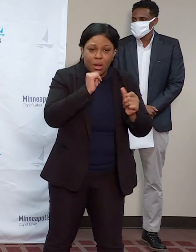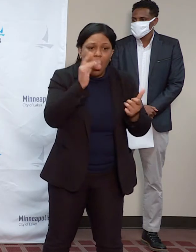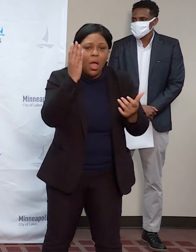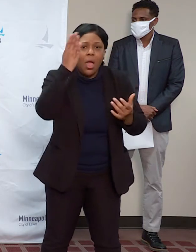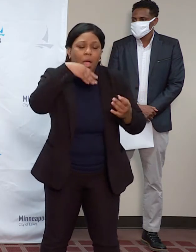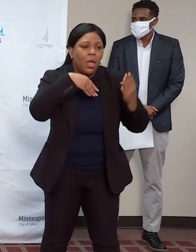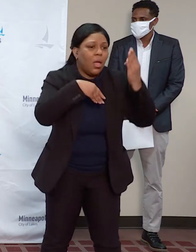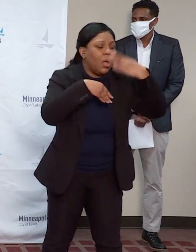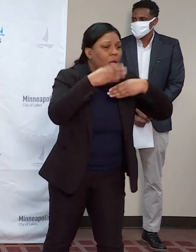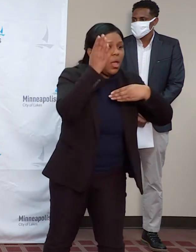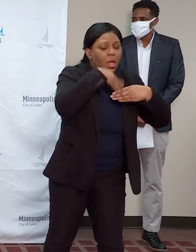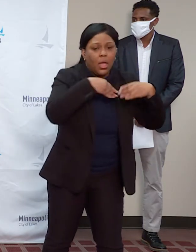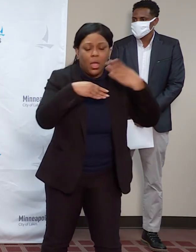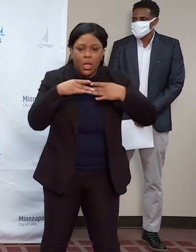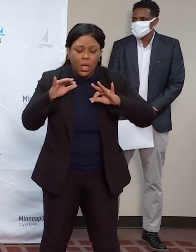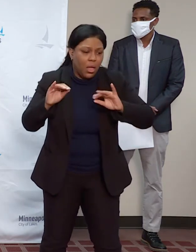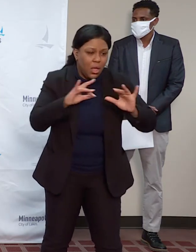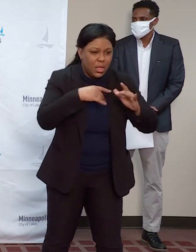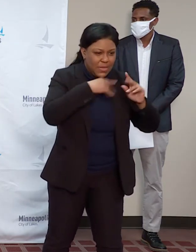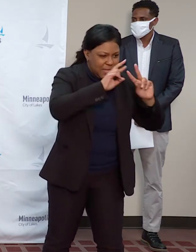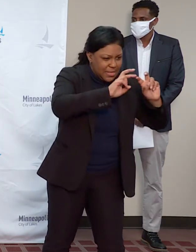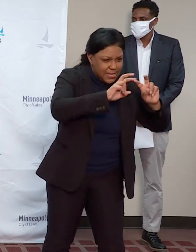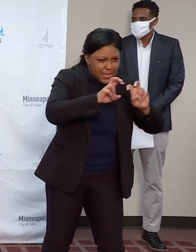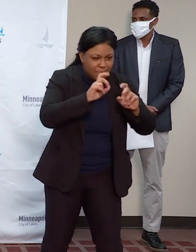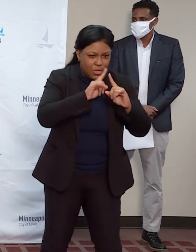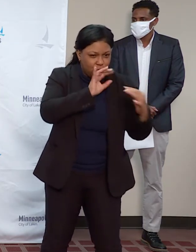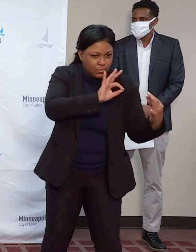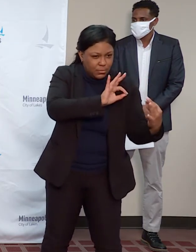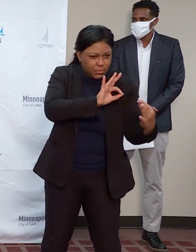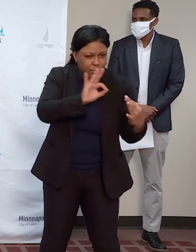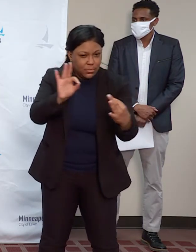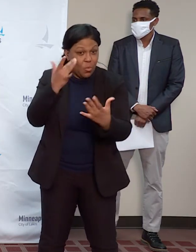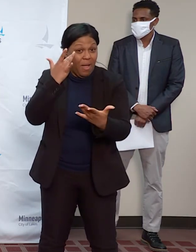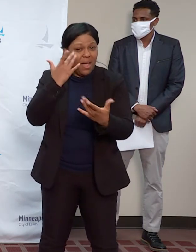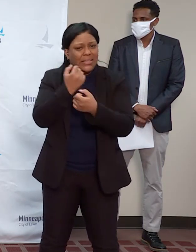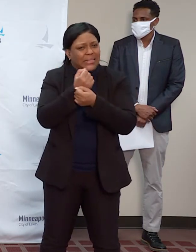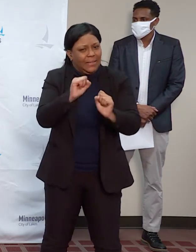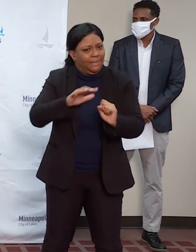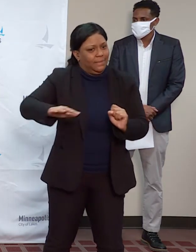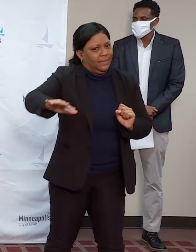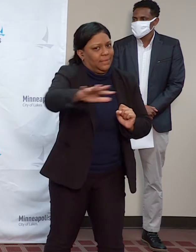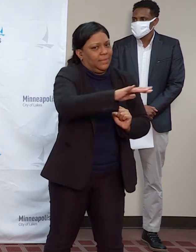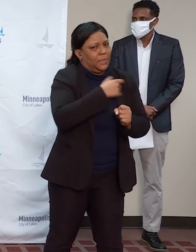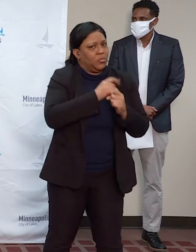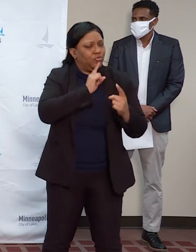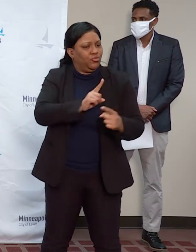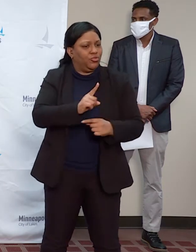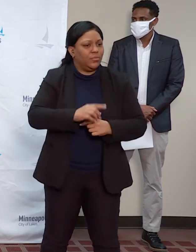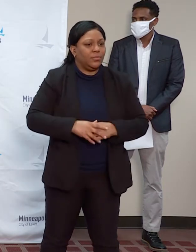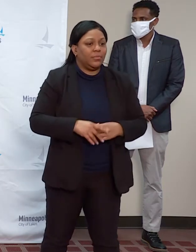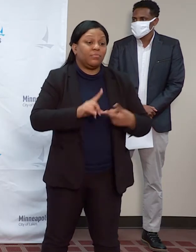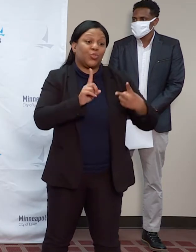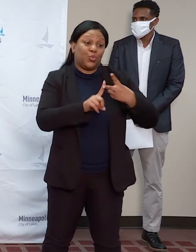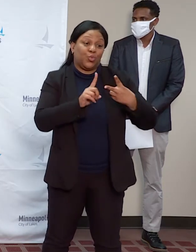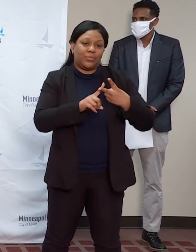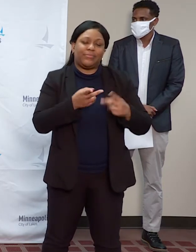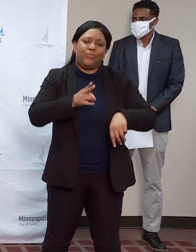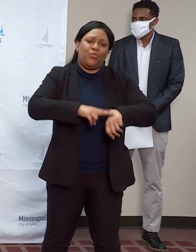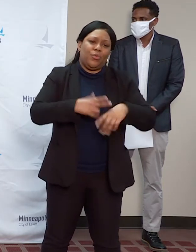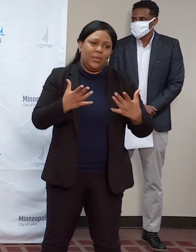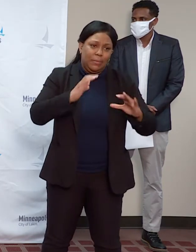that we're doing all we can to ensure our city's safety. The other key piece, Councilmember Osmond mentioned about honest, transparent communication.